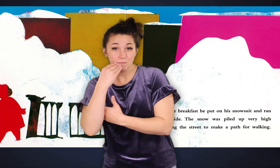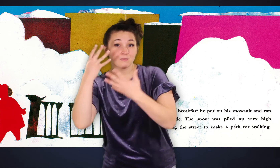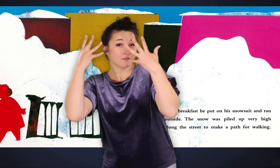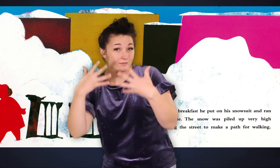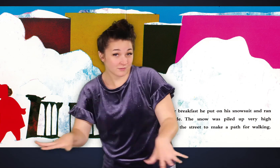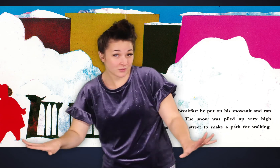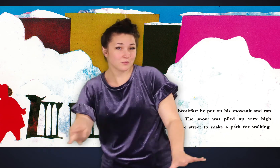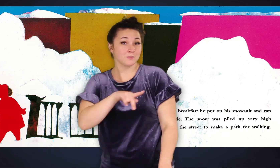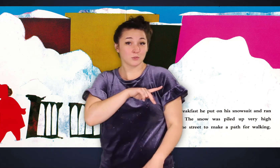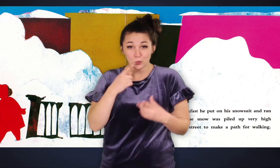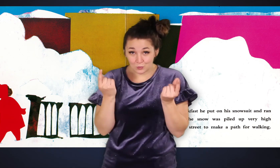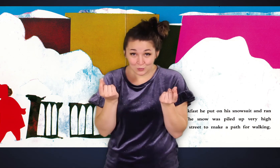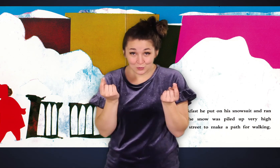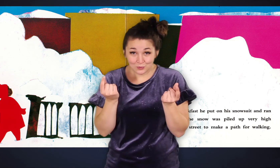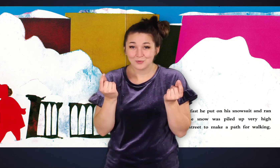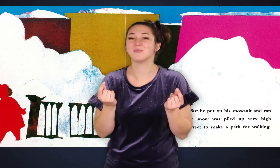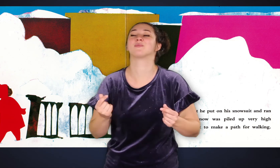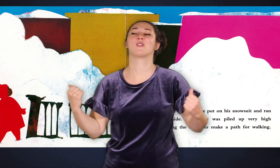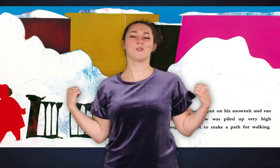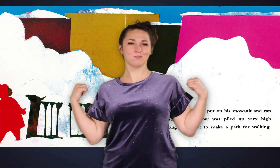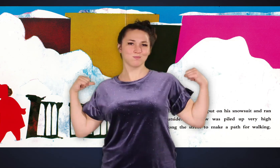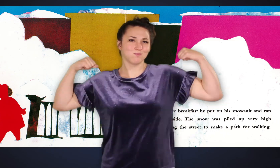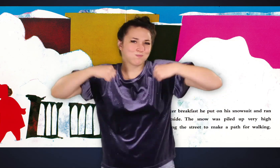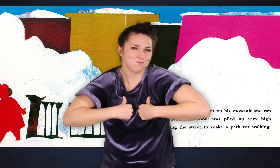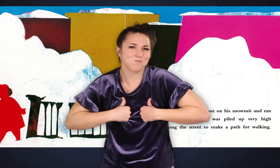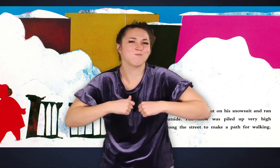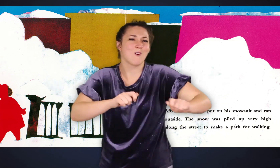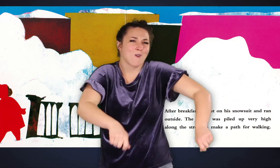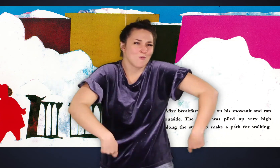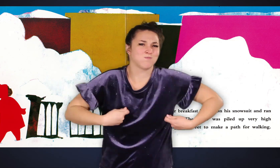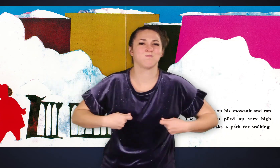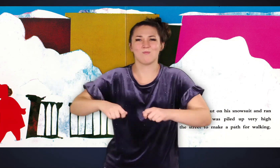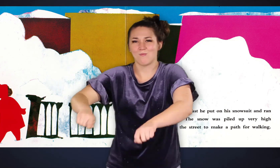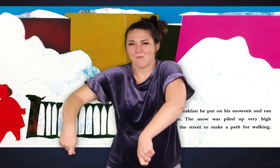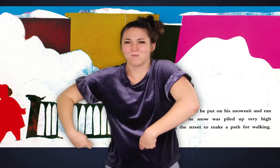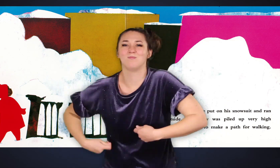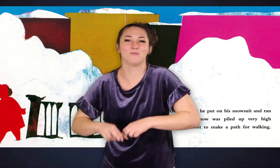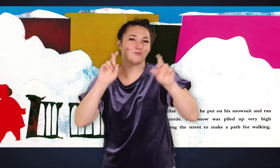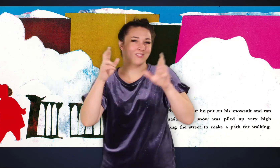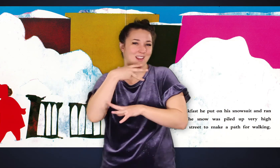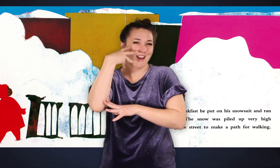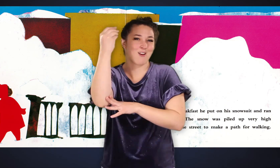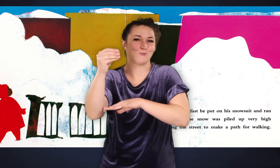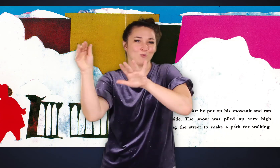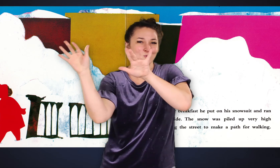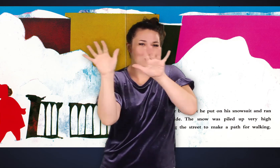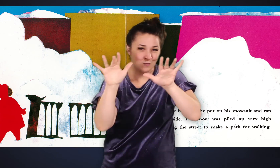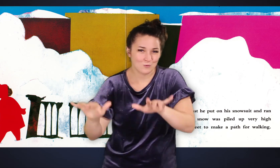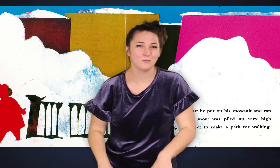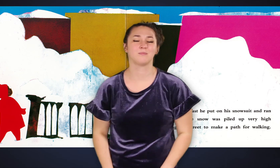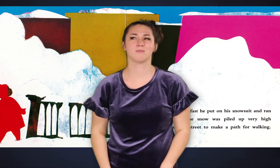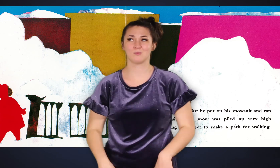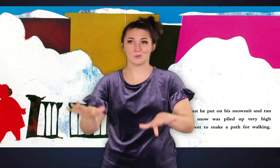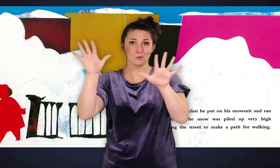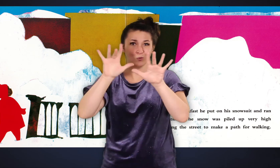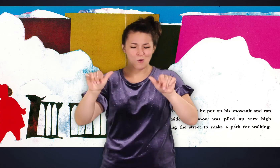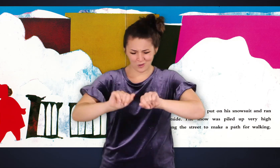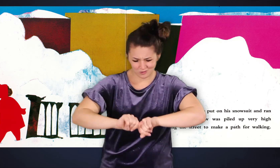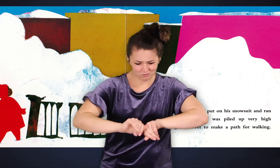After breakfast, he put on his snowsuit and ran outside. The snow was piled up very high